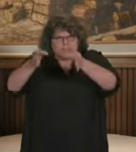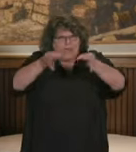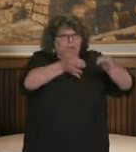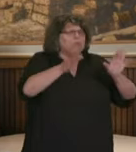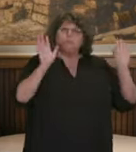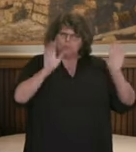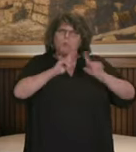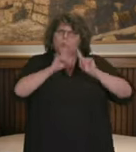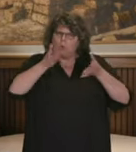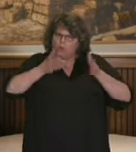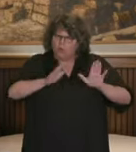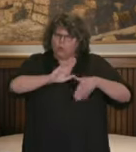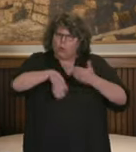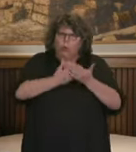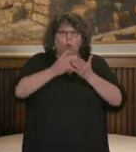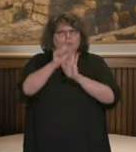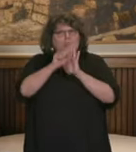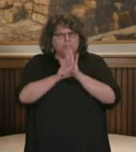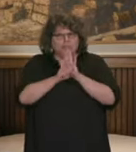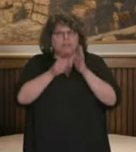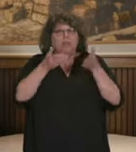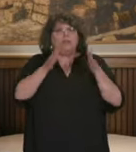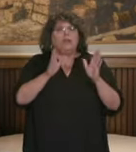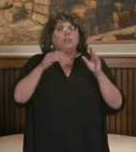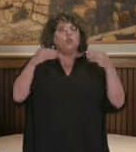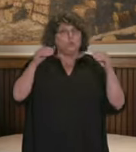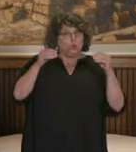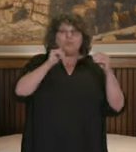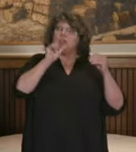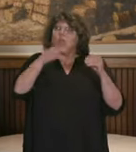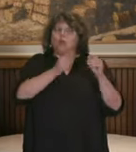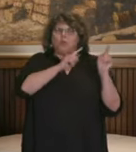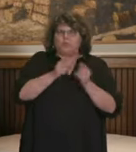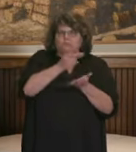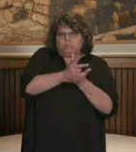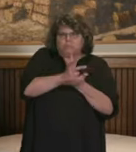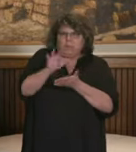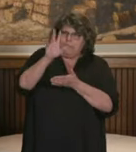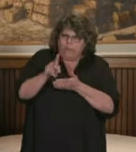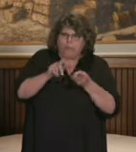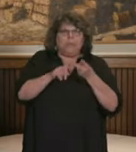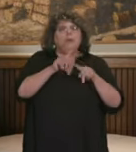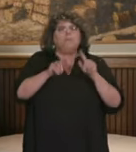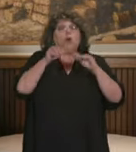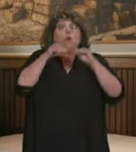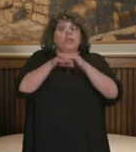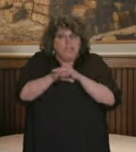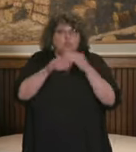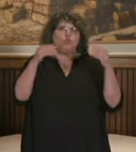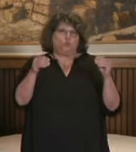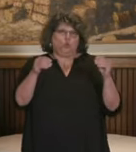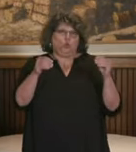allow for retail, not just to be picked up, but in-store retail, to be loosened up.